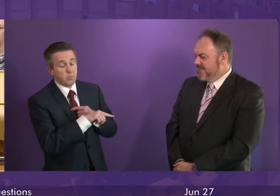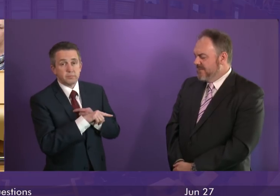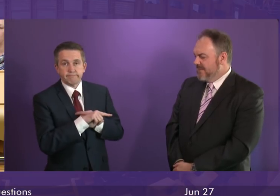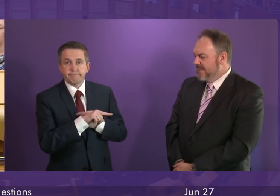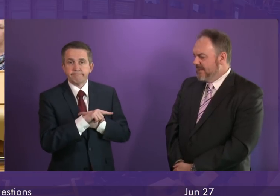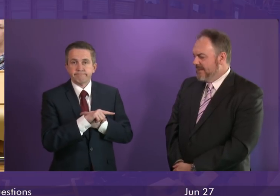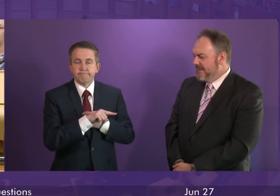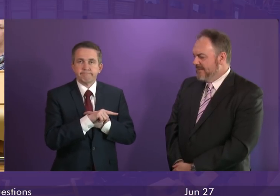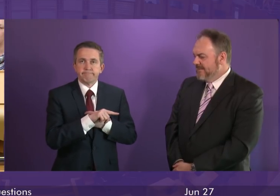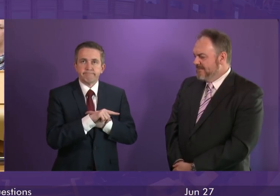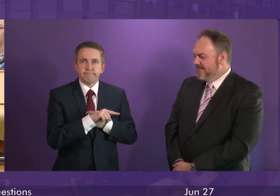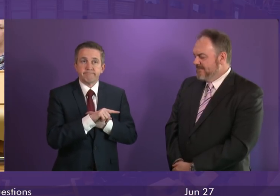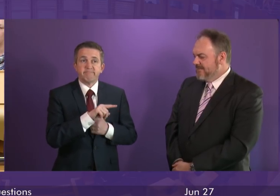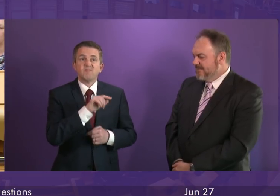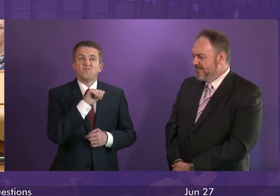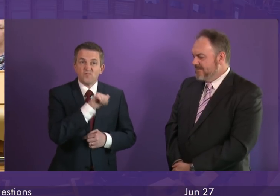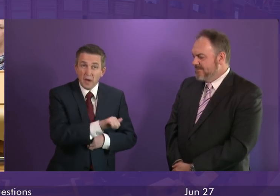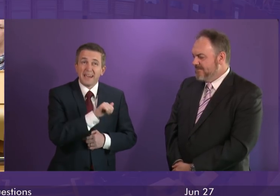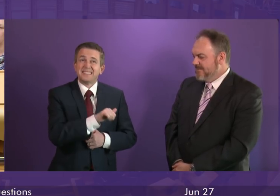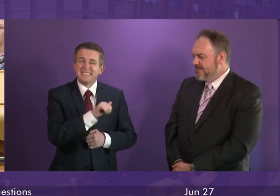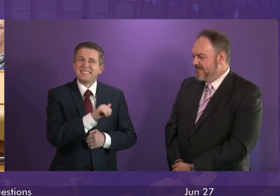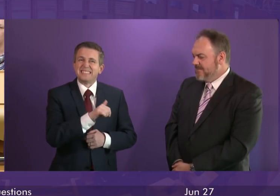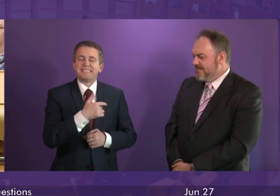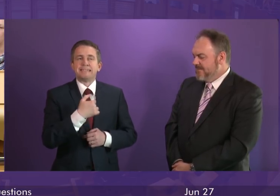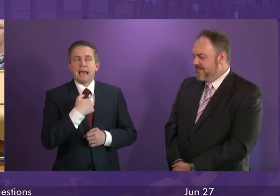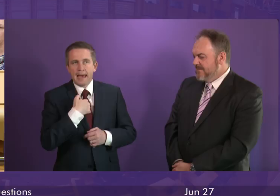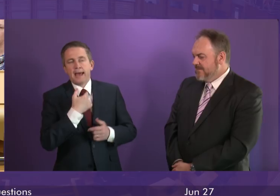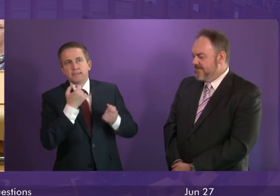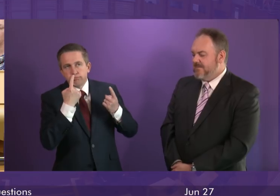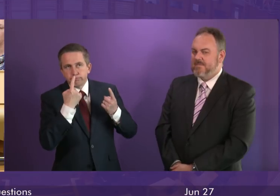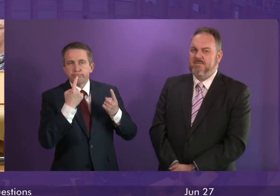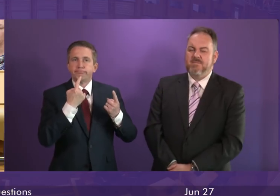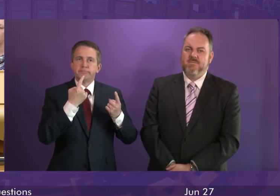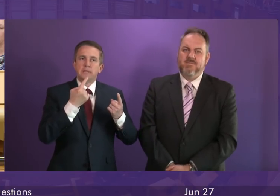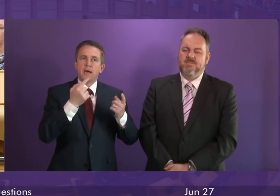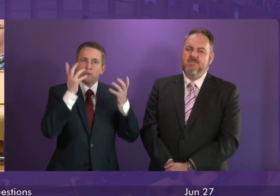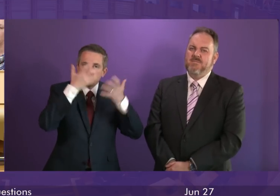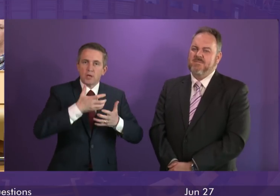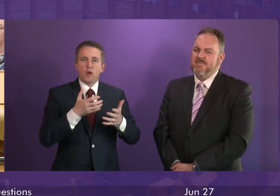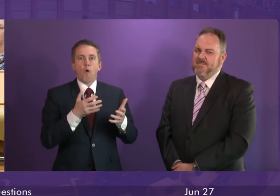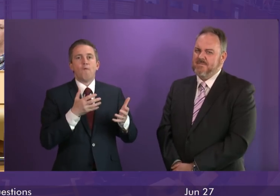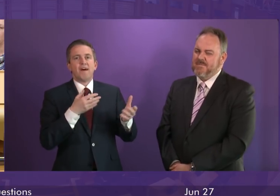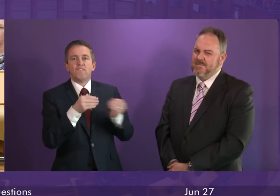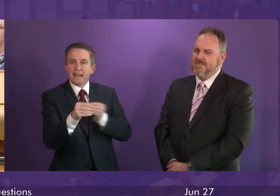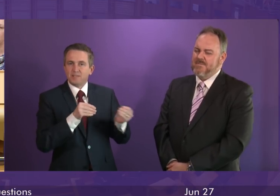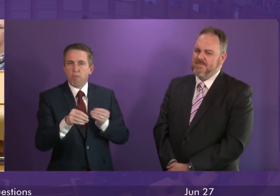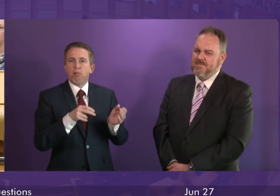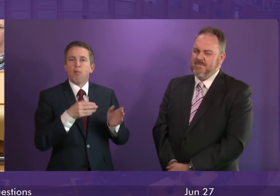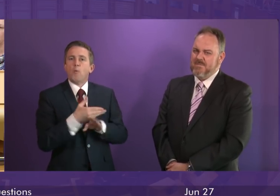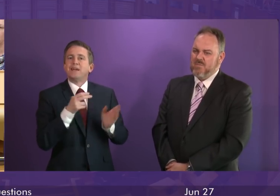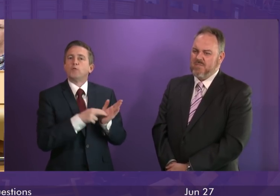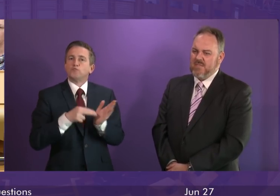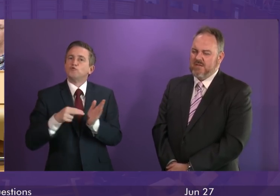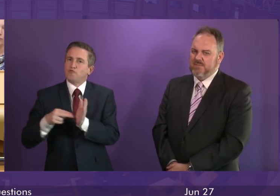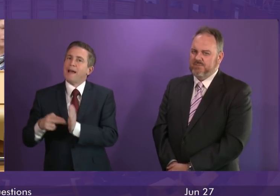terms, I do agree with and have a great deal of sympathy for his comments about casual contracts more generally across